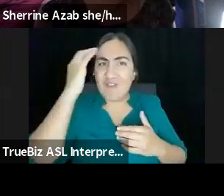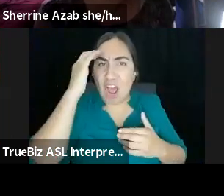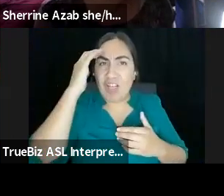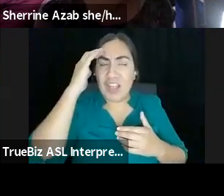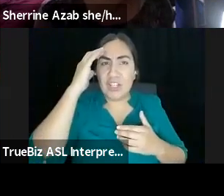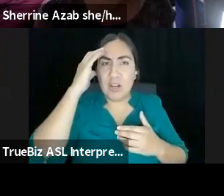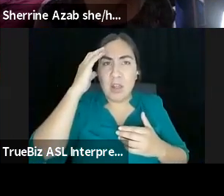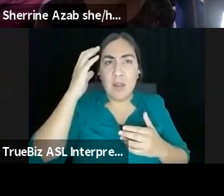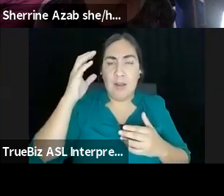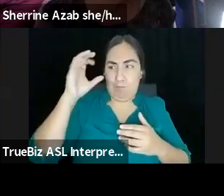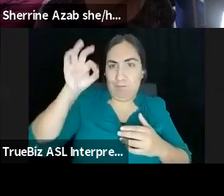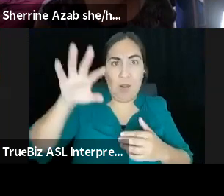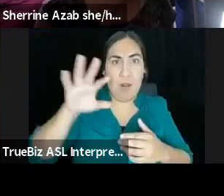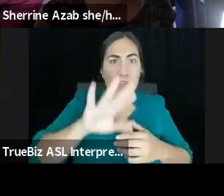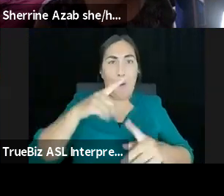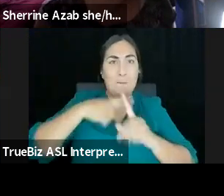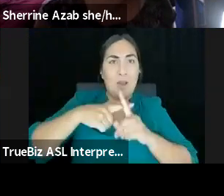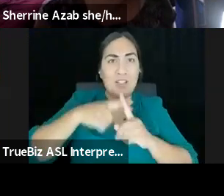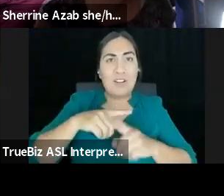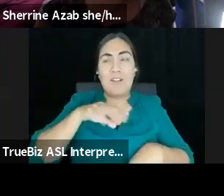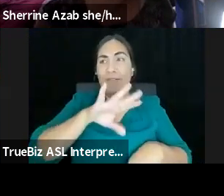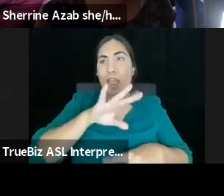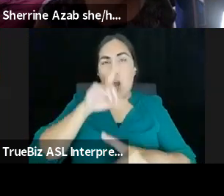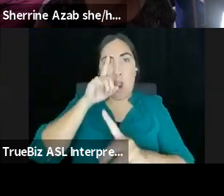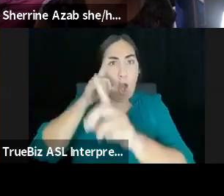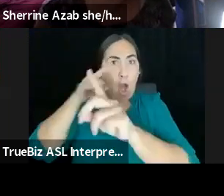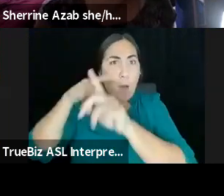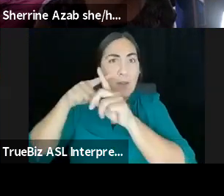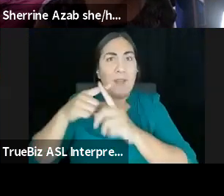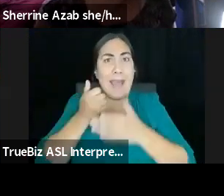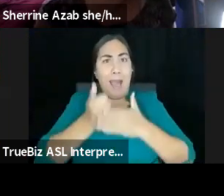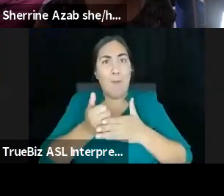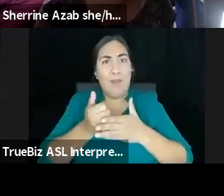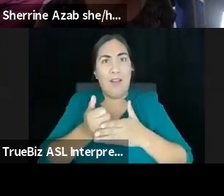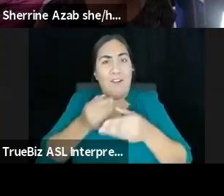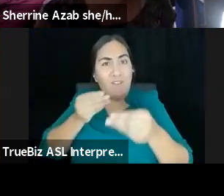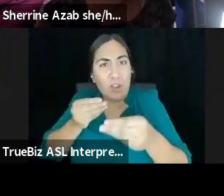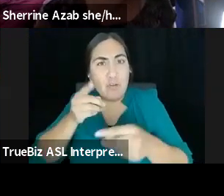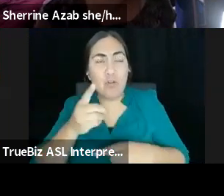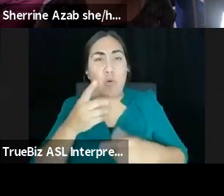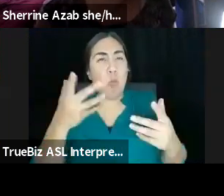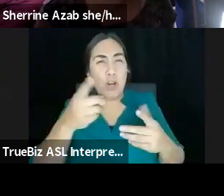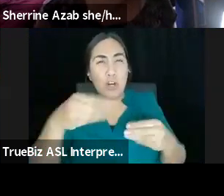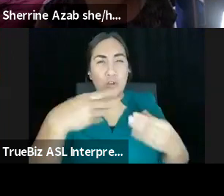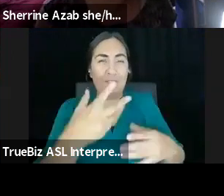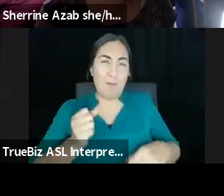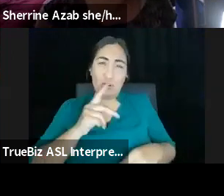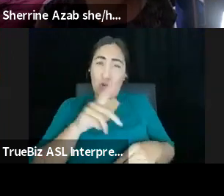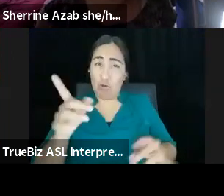that's helping you then fuel? And then what are you giving them also in return? Are you connecting them to other opportunities? Are you every now and then